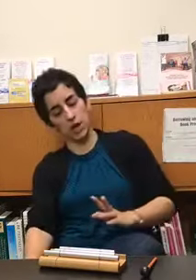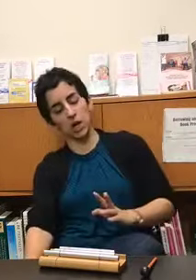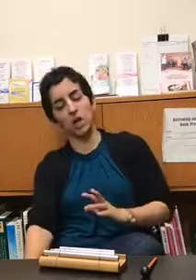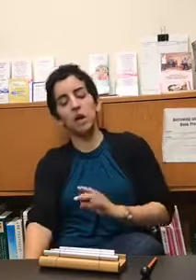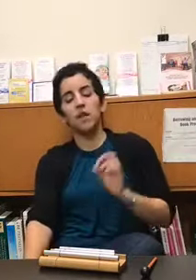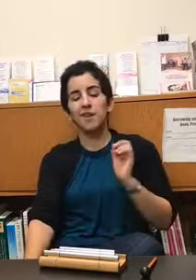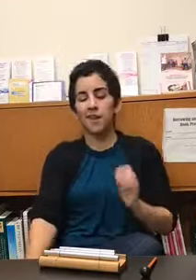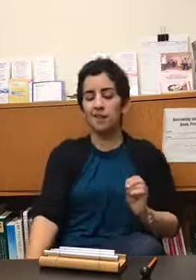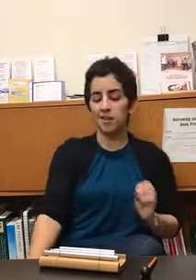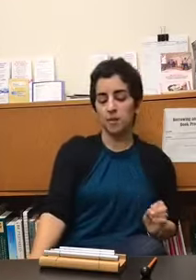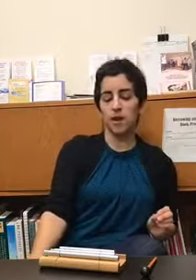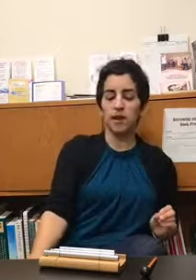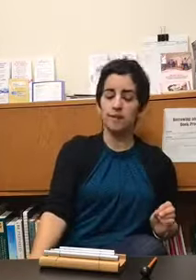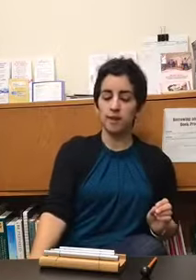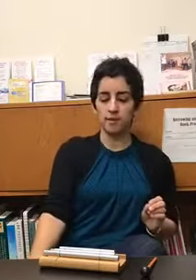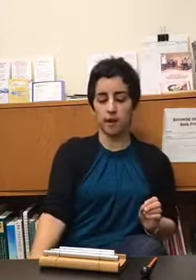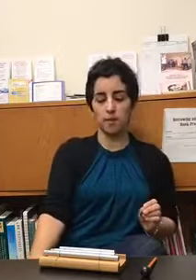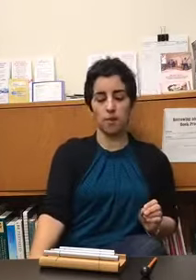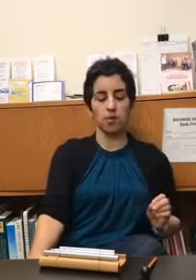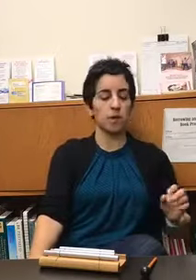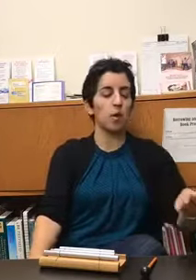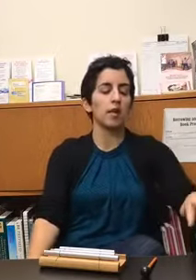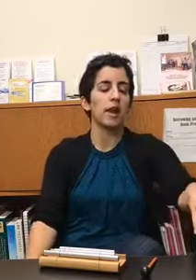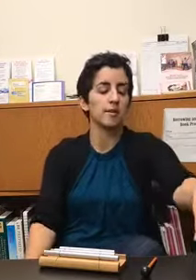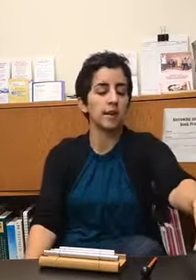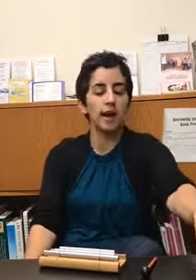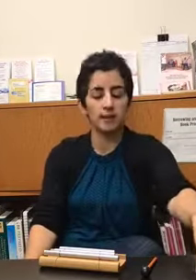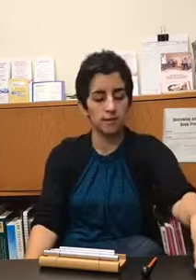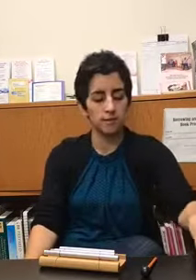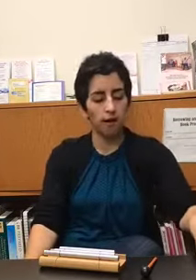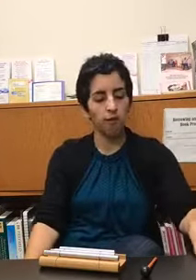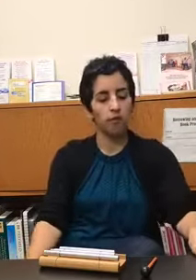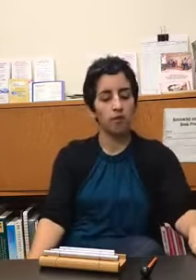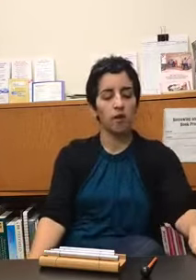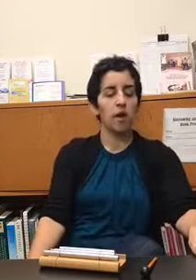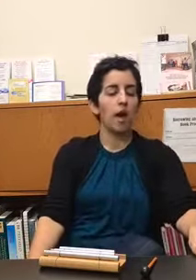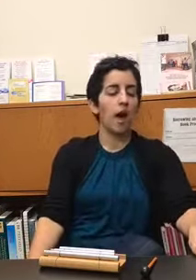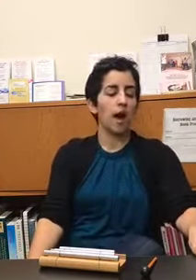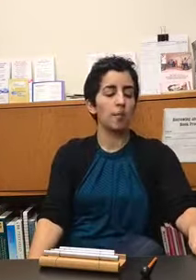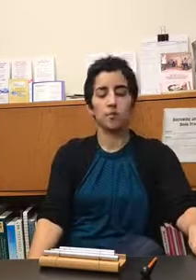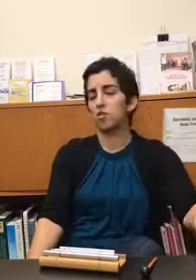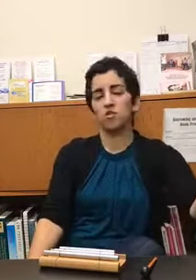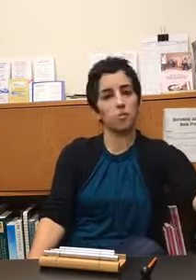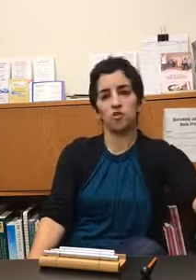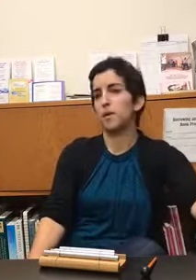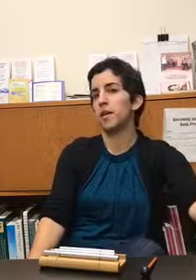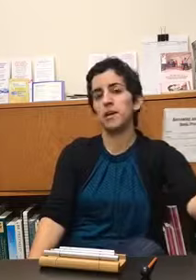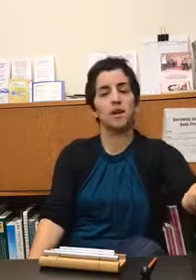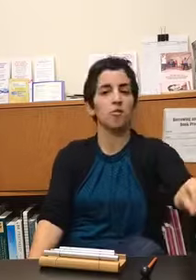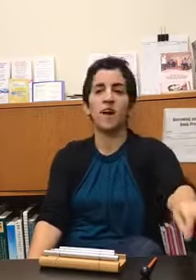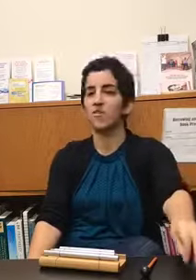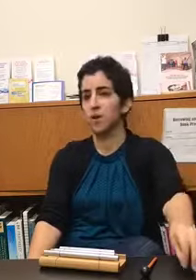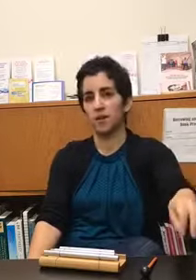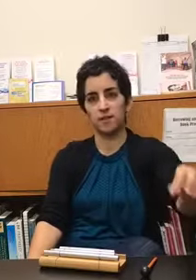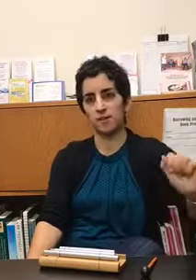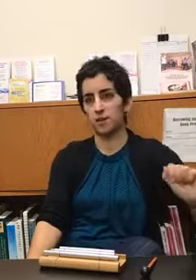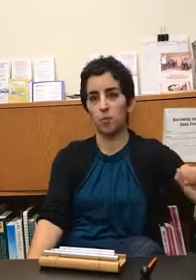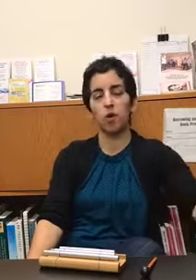the nice thing about insight timer is that while it has guided stuff so you can just push a button in here five minutes of someone